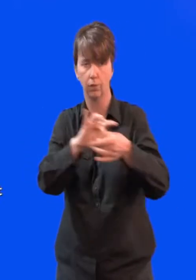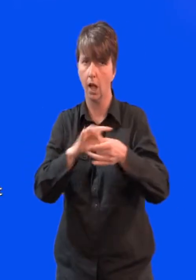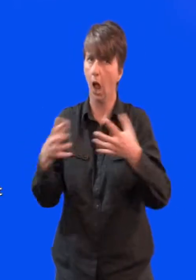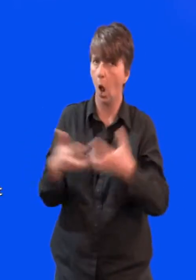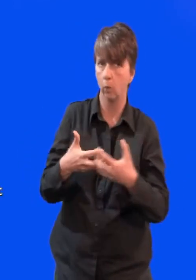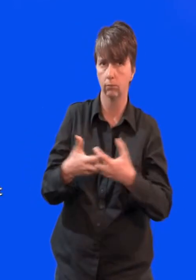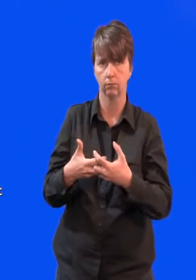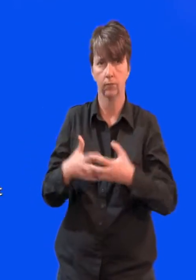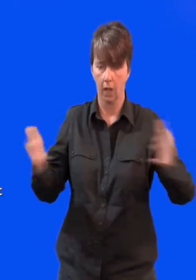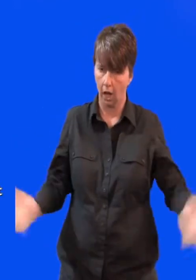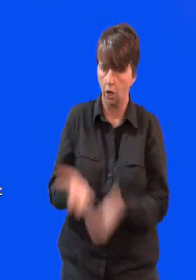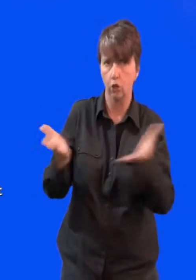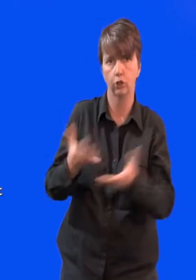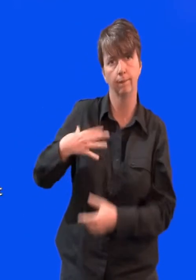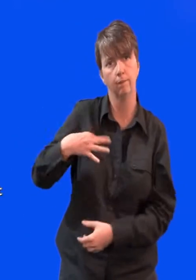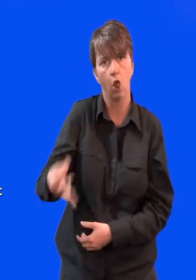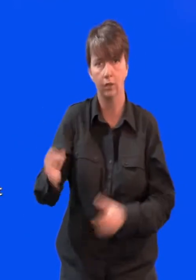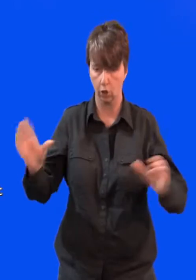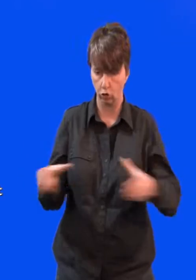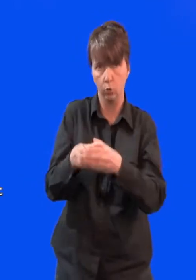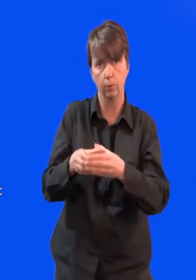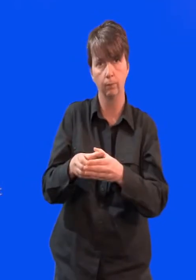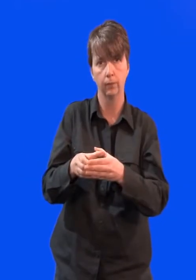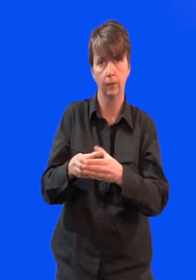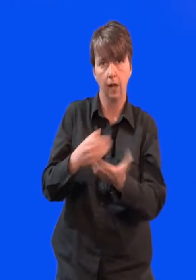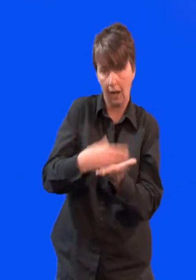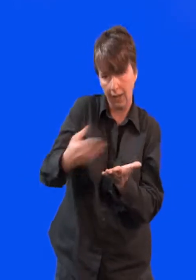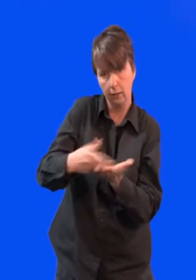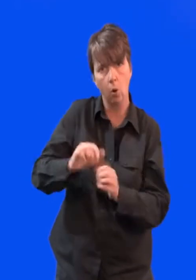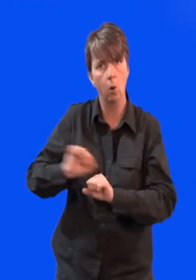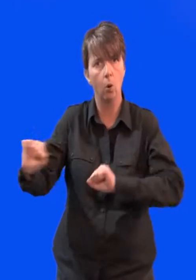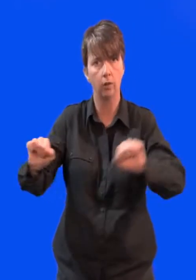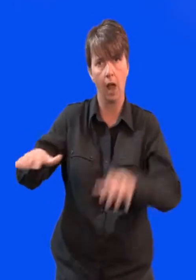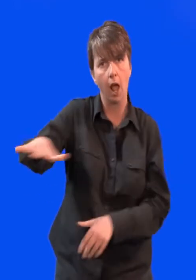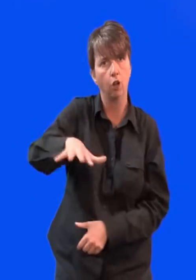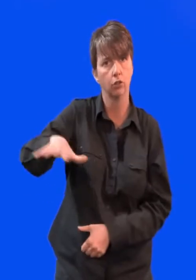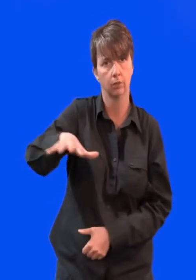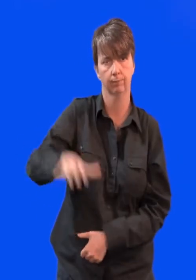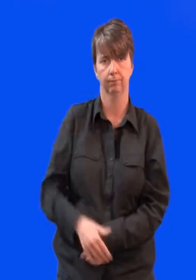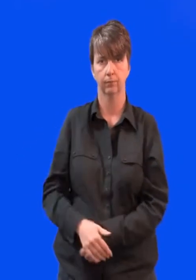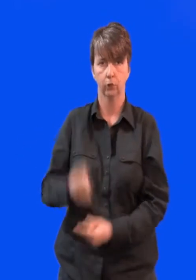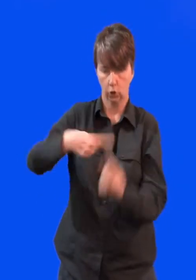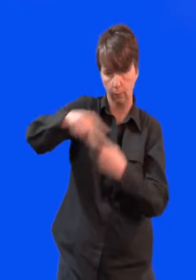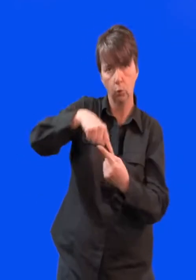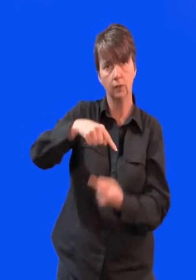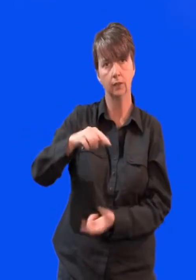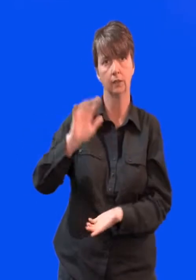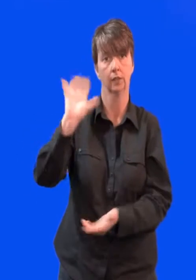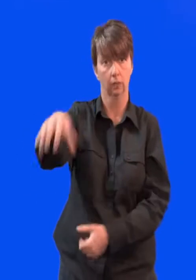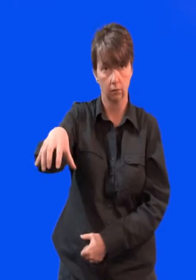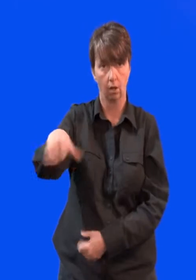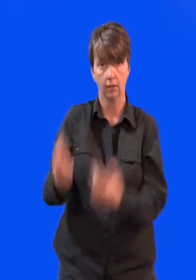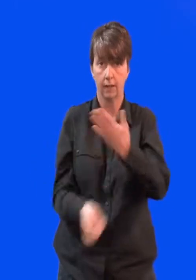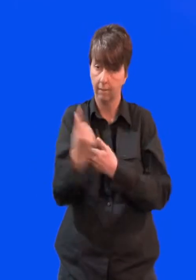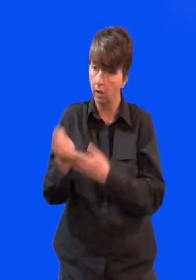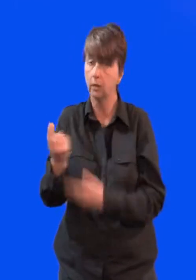council helps people feel part of a community. Through things like helping people to volunteer to clean up their area. Having halls that groups can